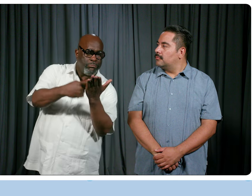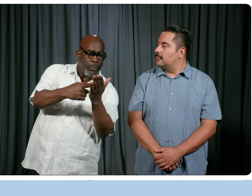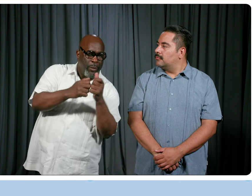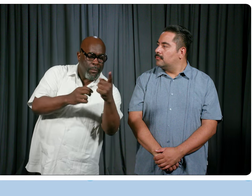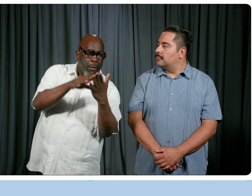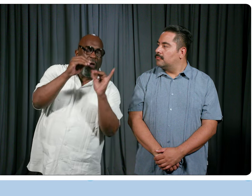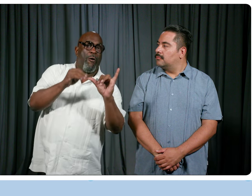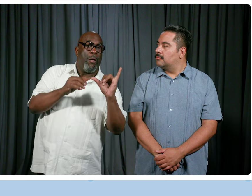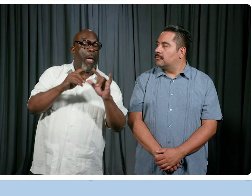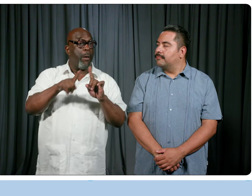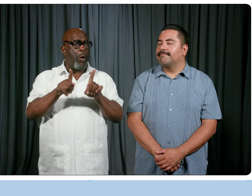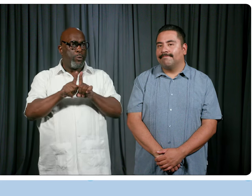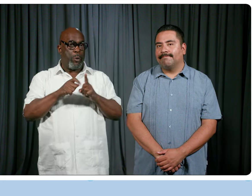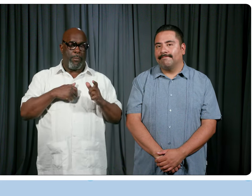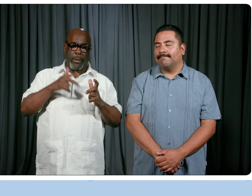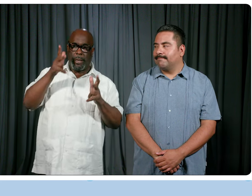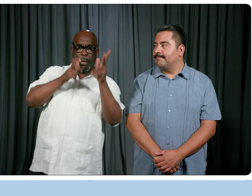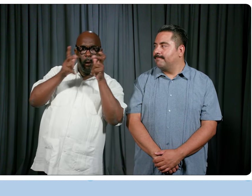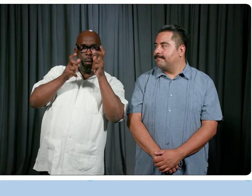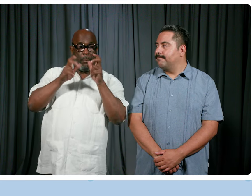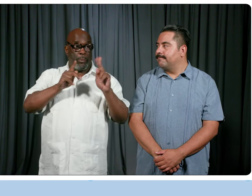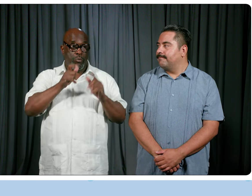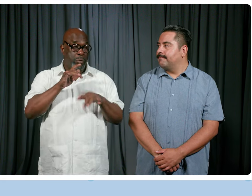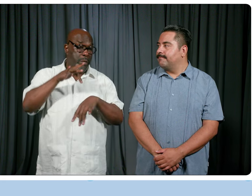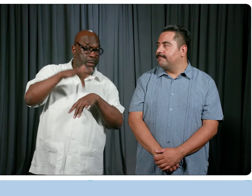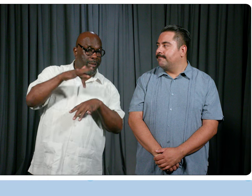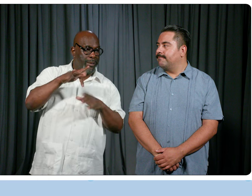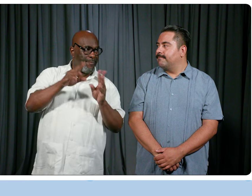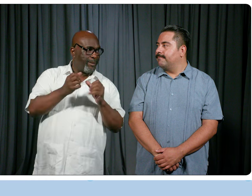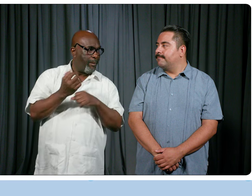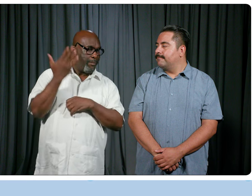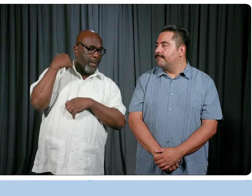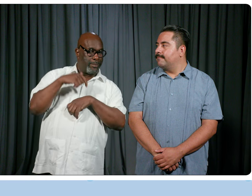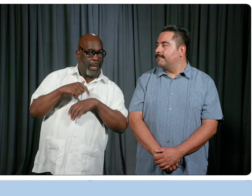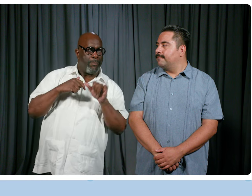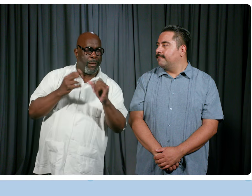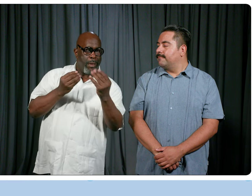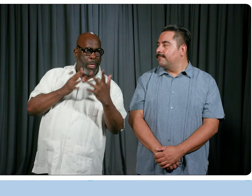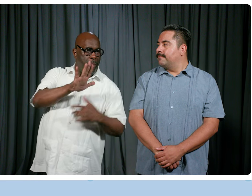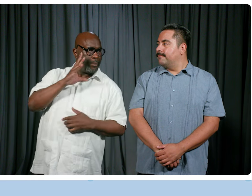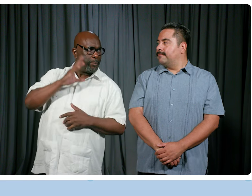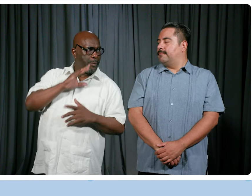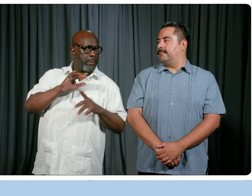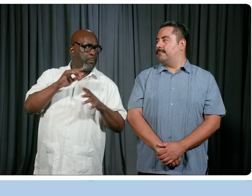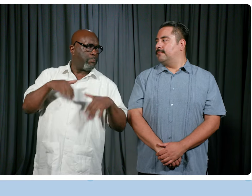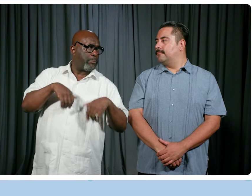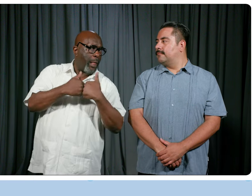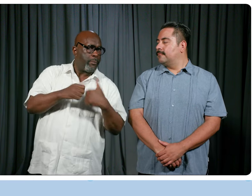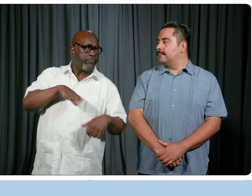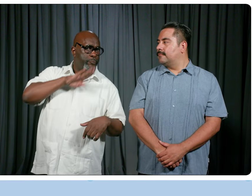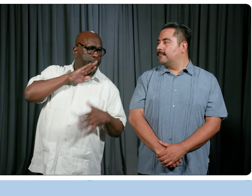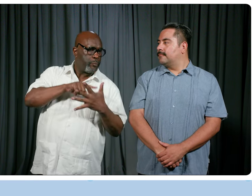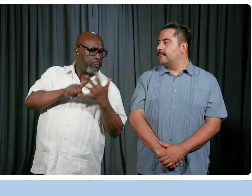also just listening and hearing from past attendees of the convention as to what they experienced as some of their challenges or the